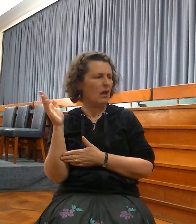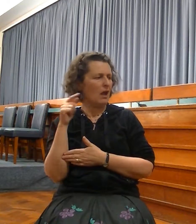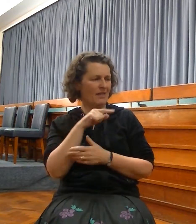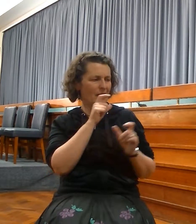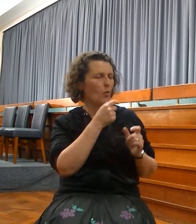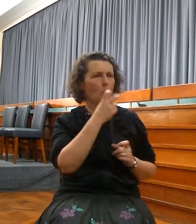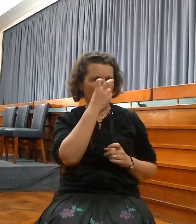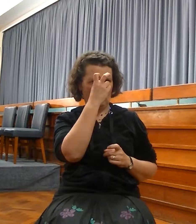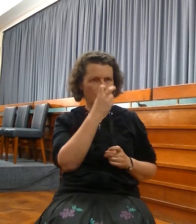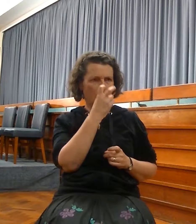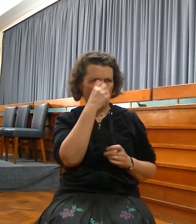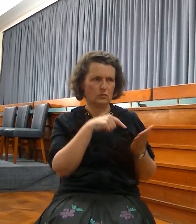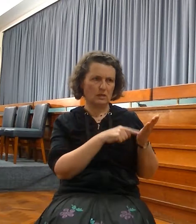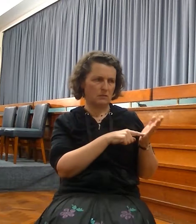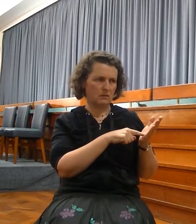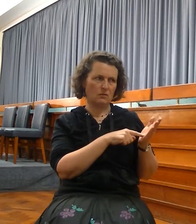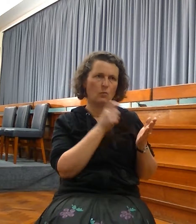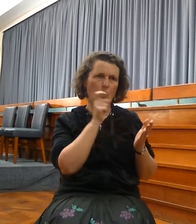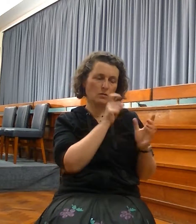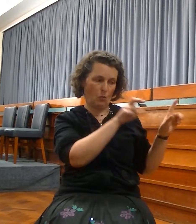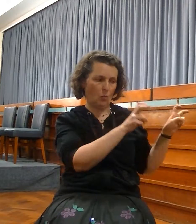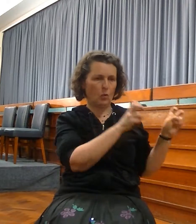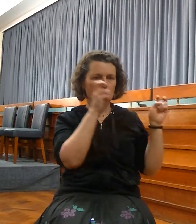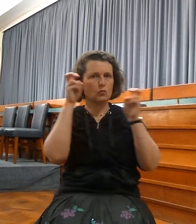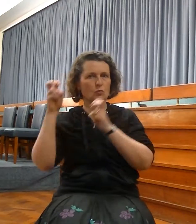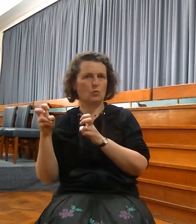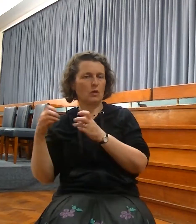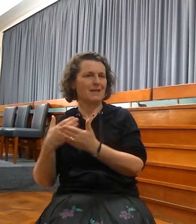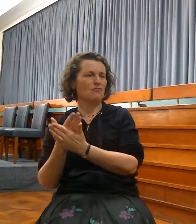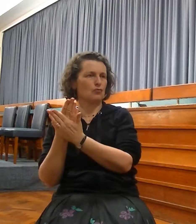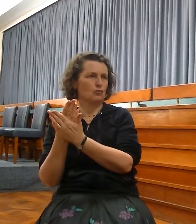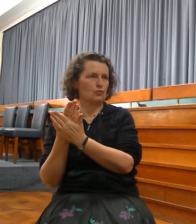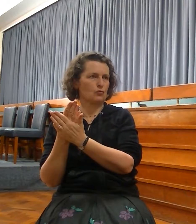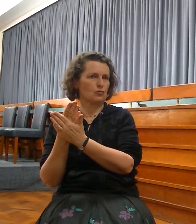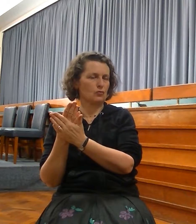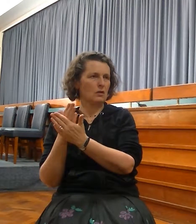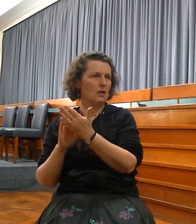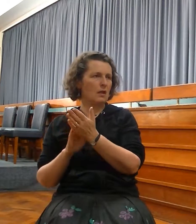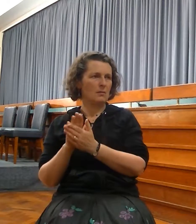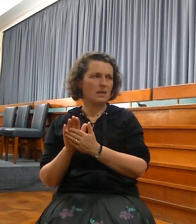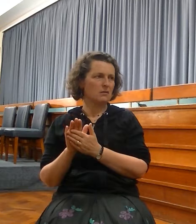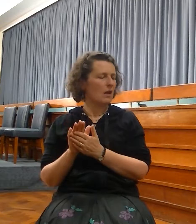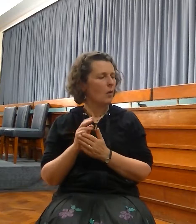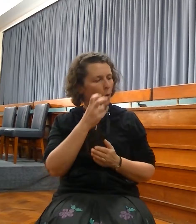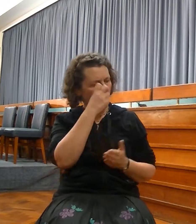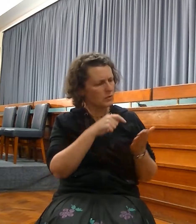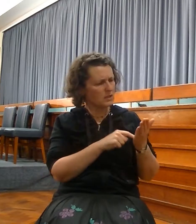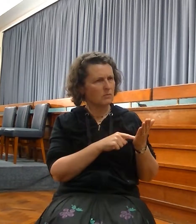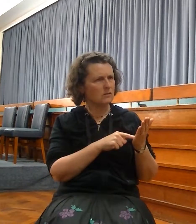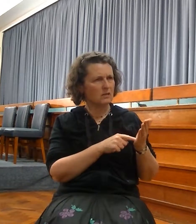Testament covenant. The new order of the Christian church. Behold, the day has